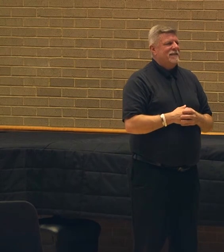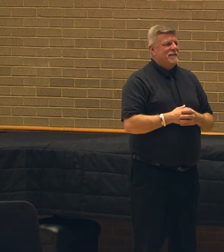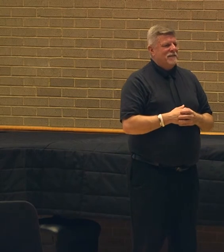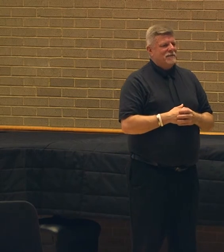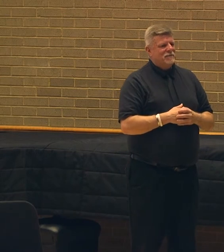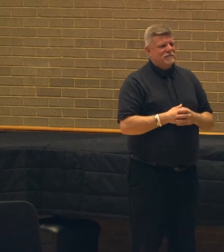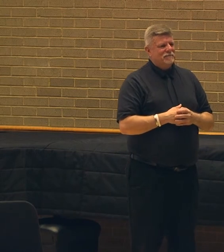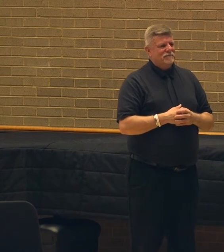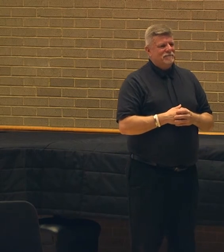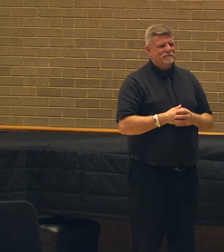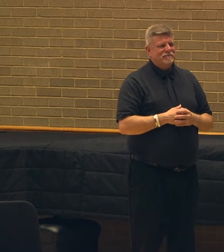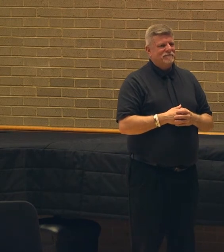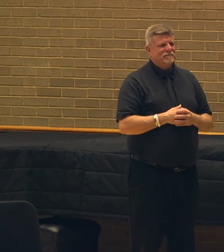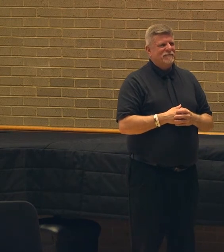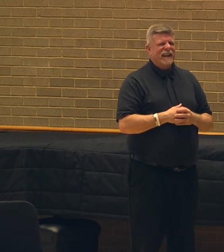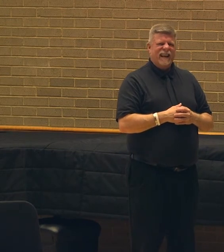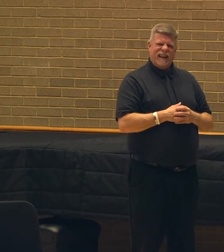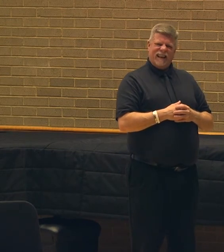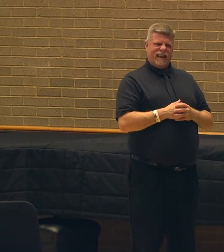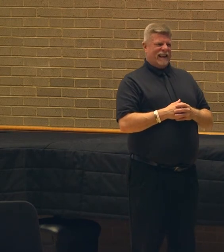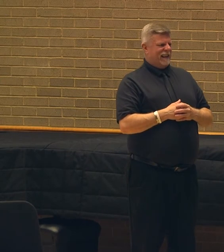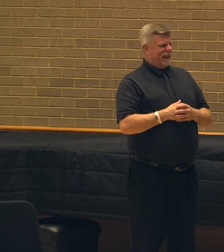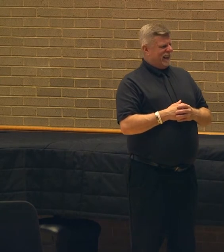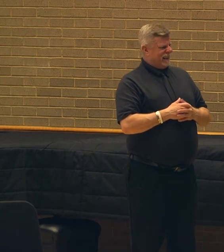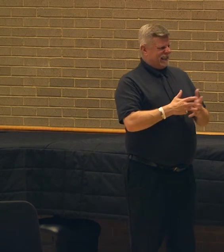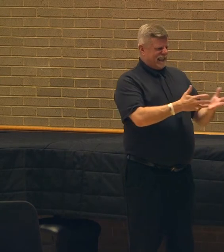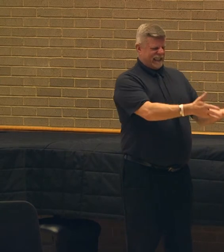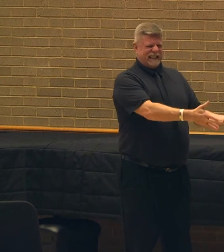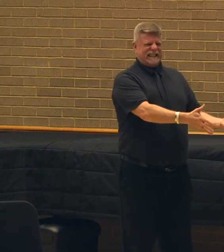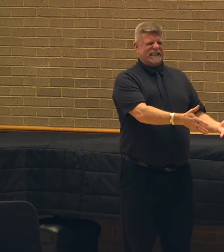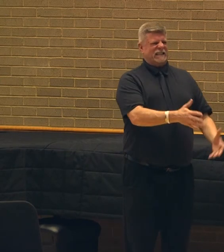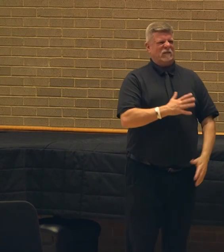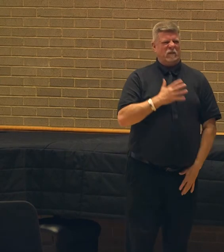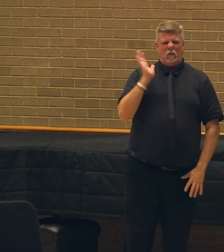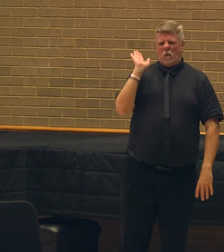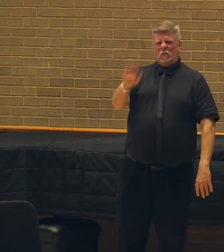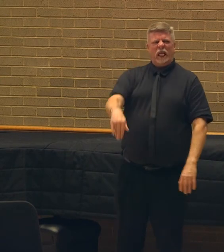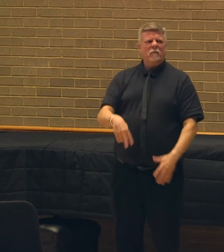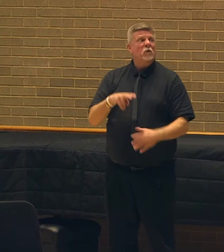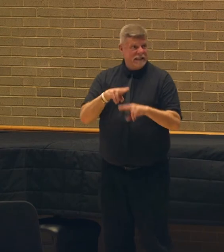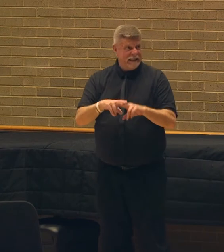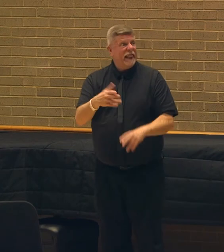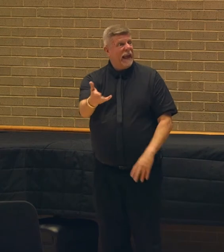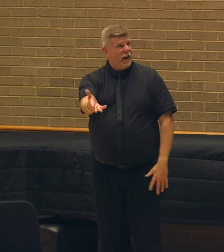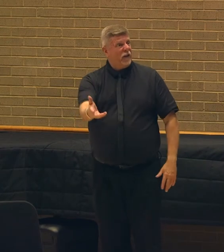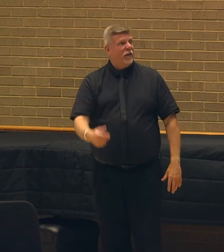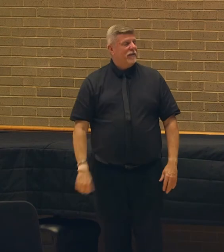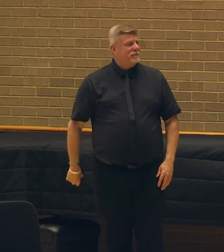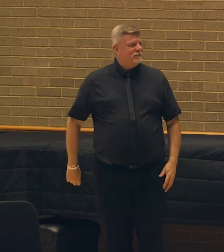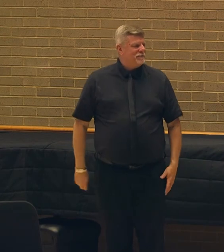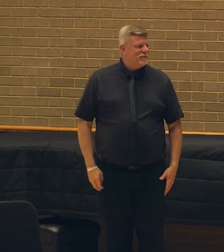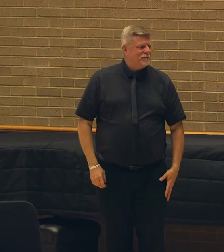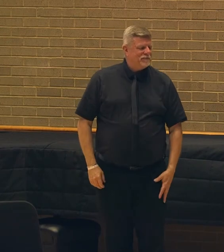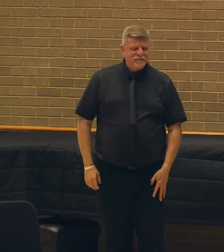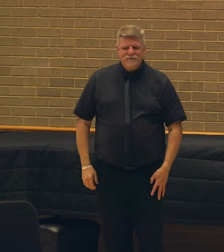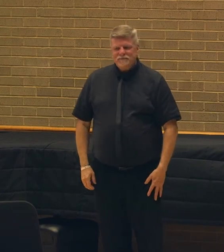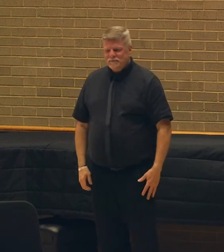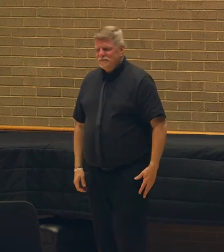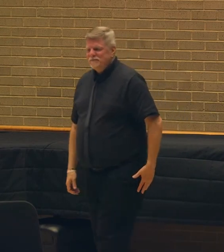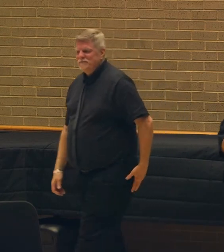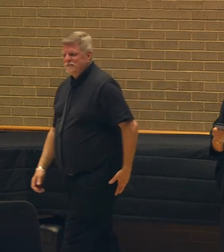We're going to shift, because this feels too formal, I'm going to sit there, and maybe